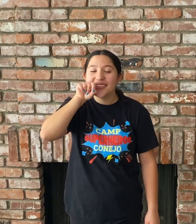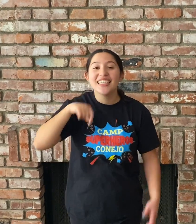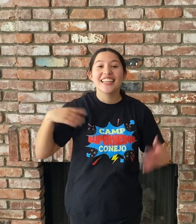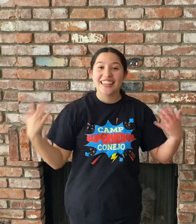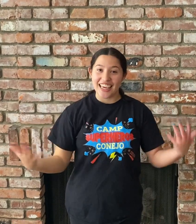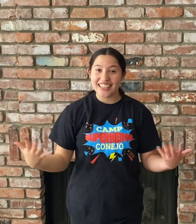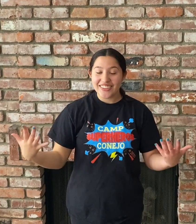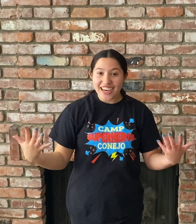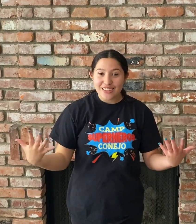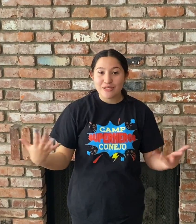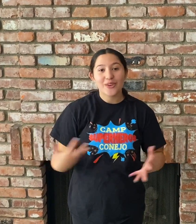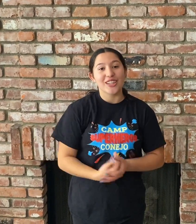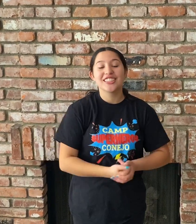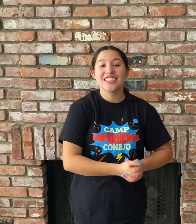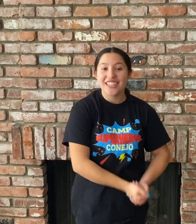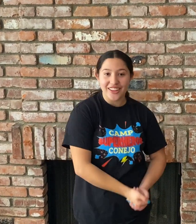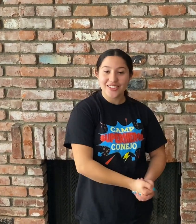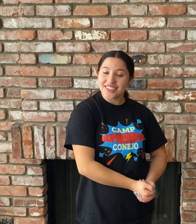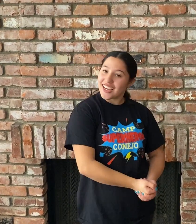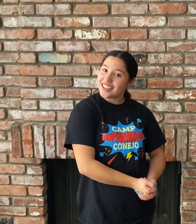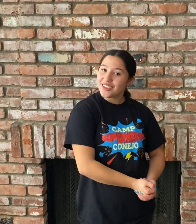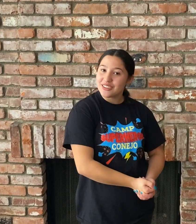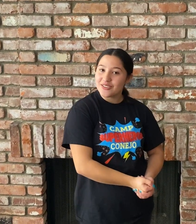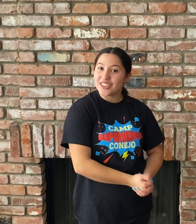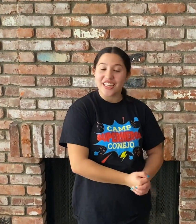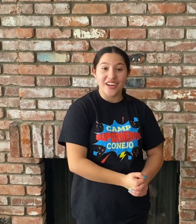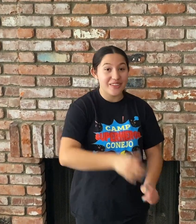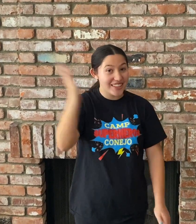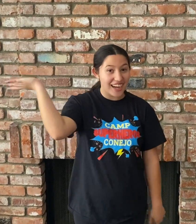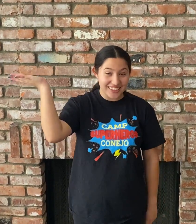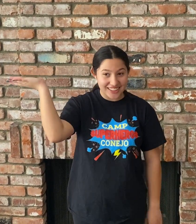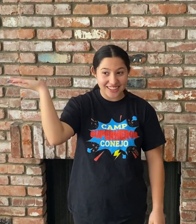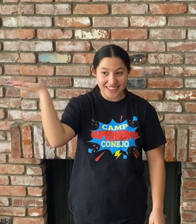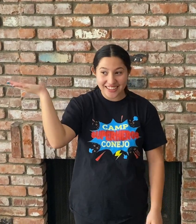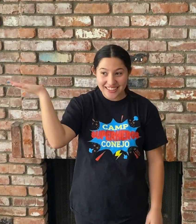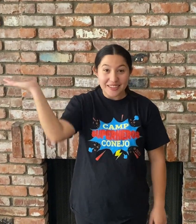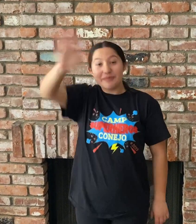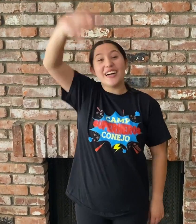Thank you guys for watching another sign language videos, Hunter. Bye!